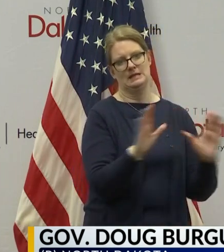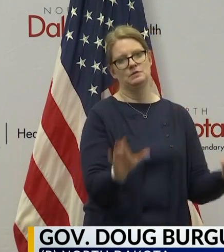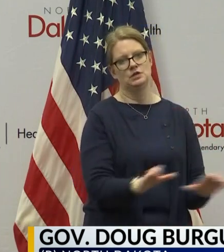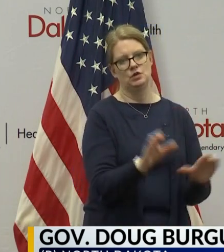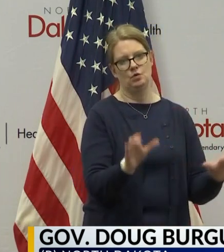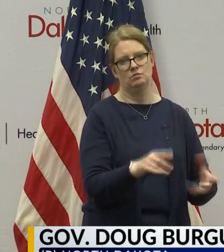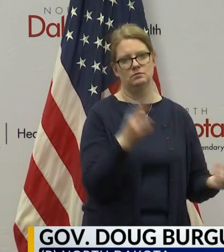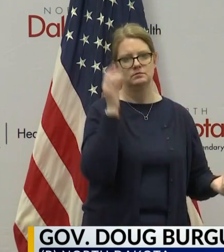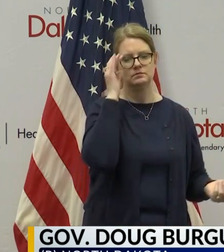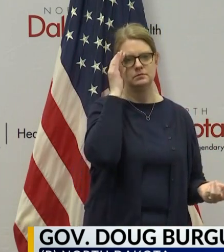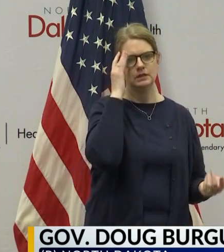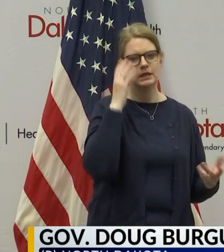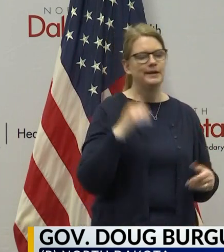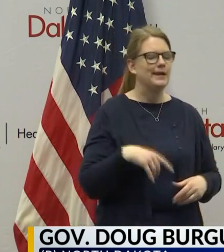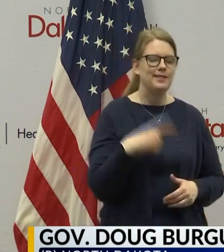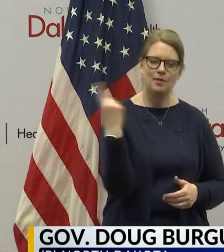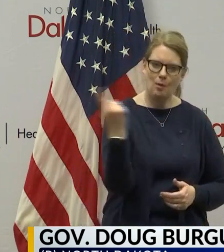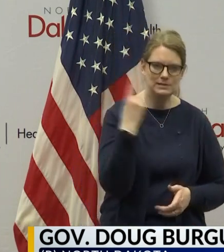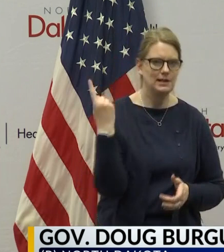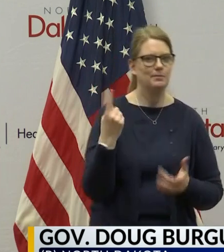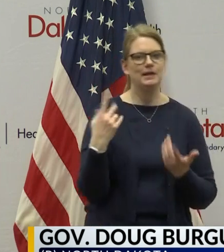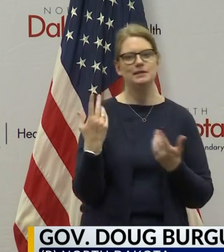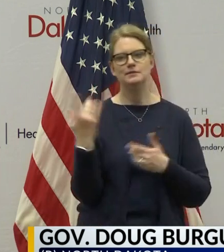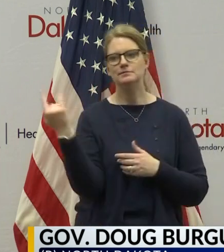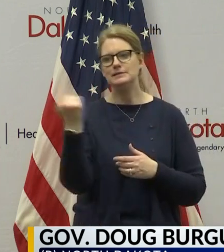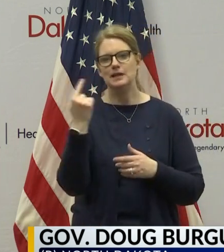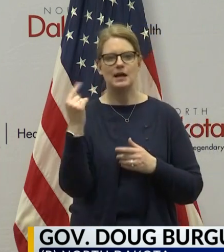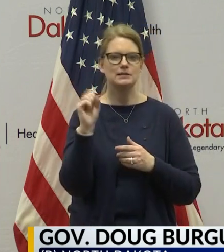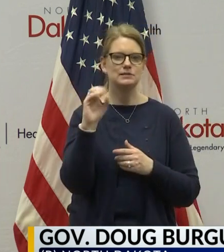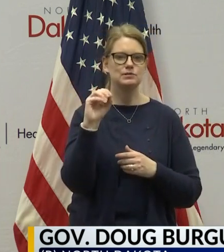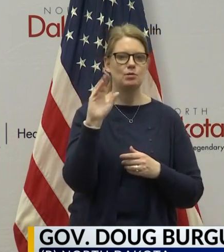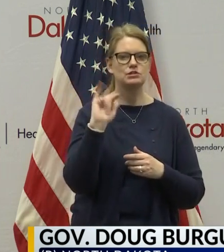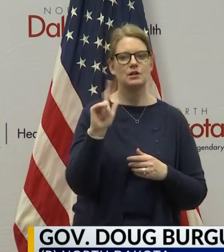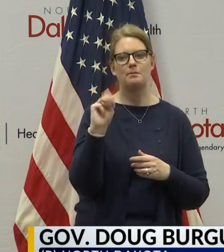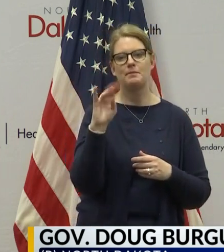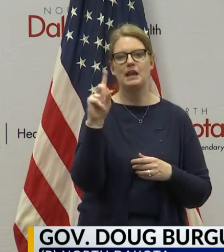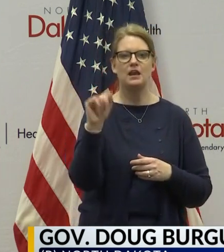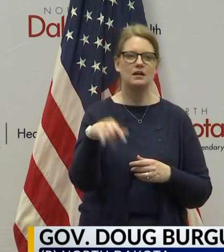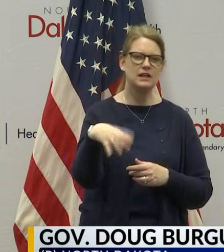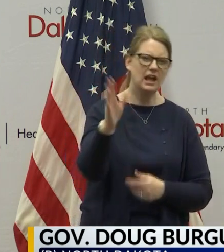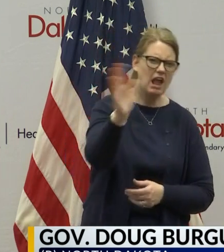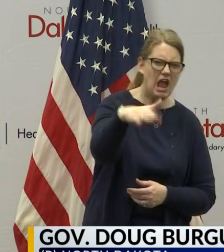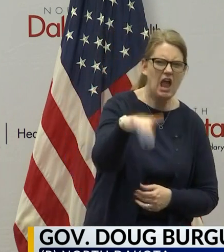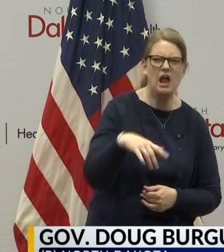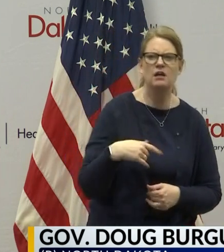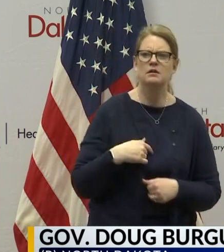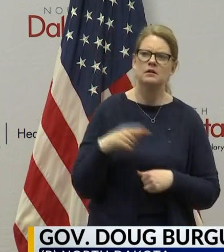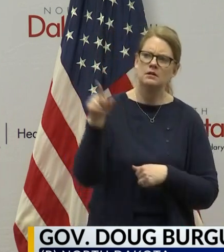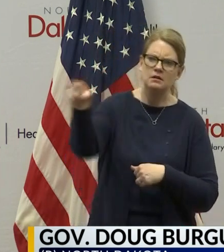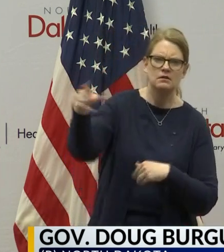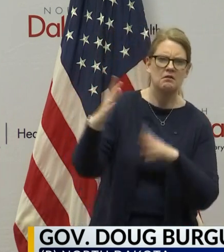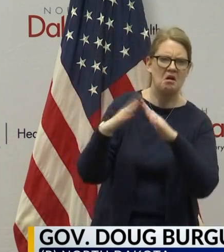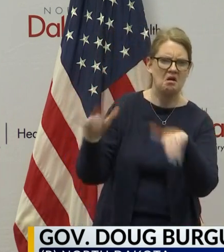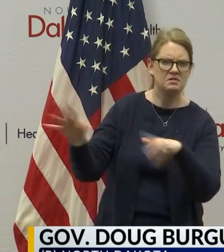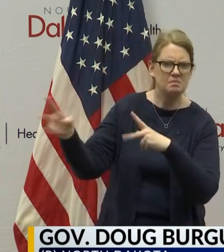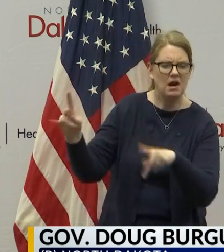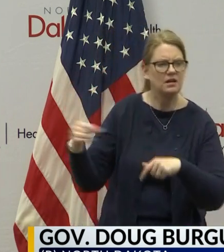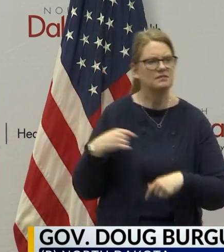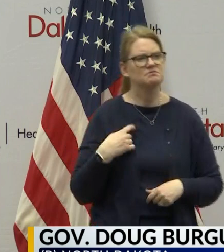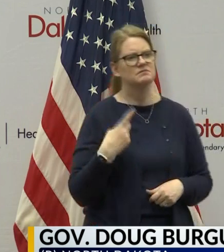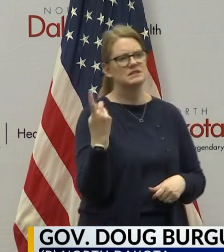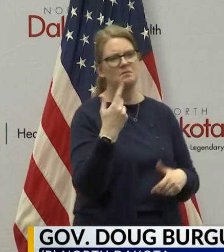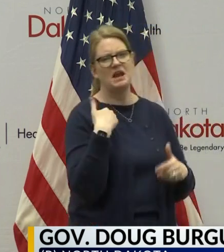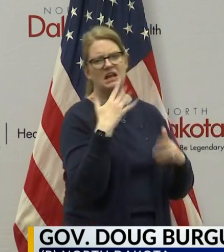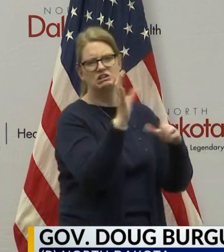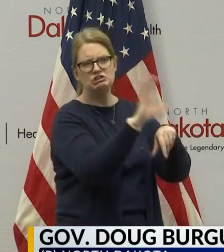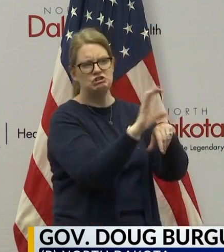You know, we're always going to get anecdotal information, you know, on social media that, hey, there was a, you house party here and somebody had church there. But